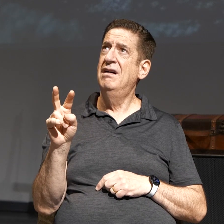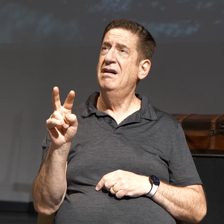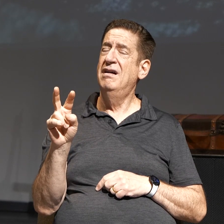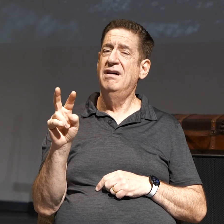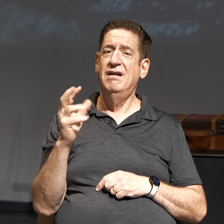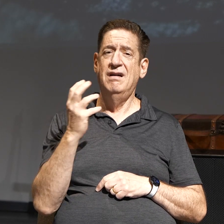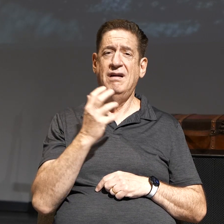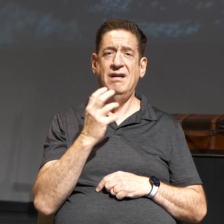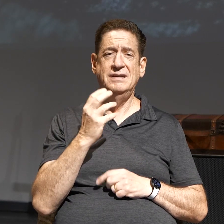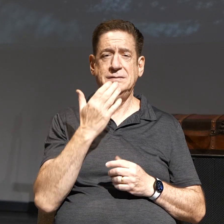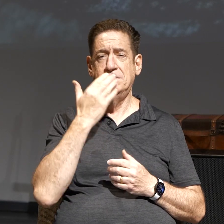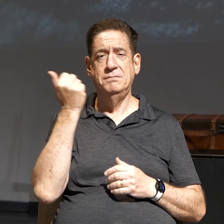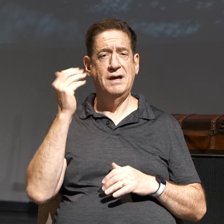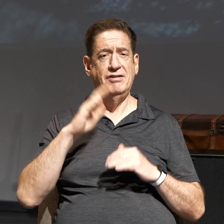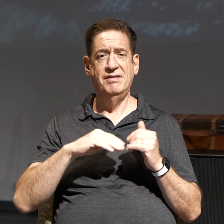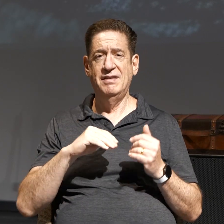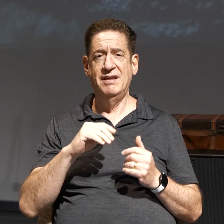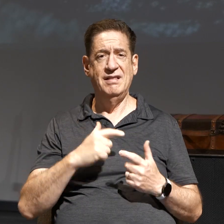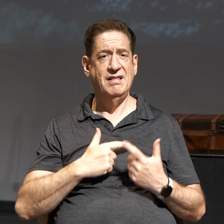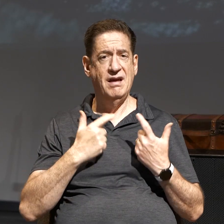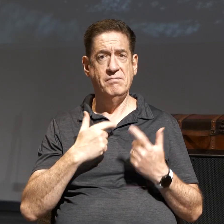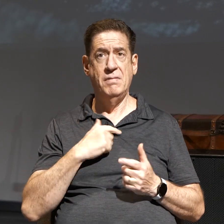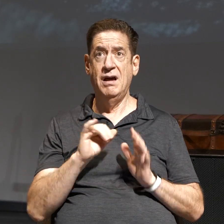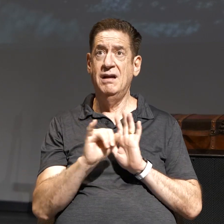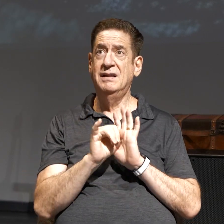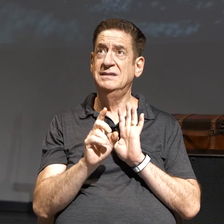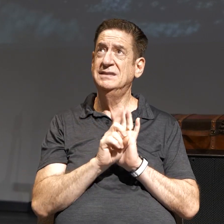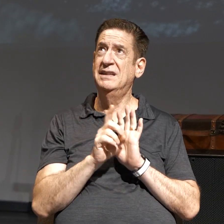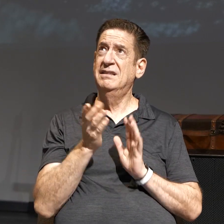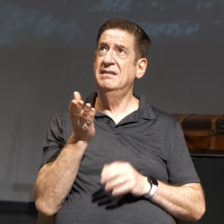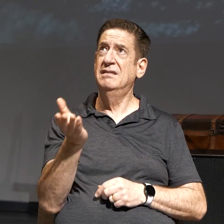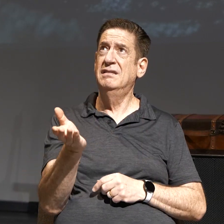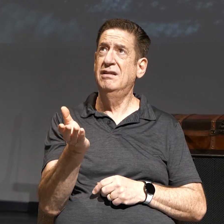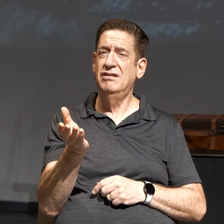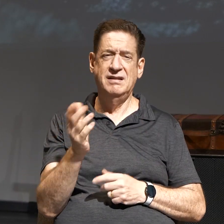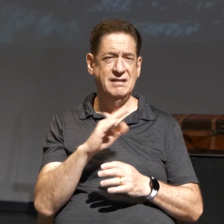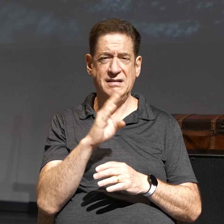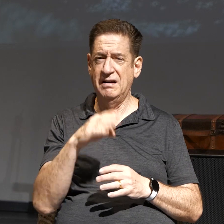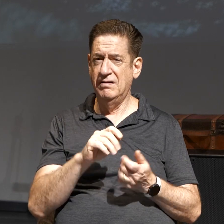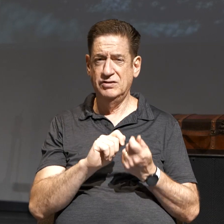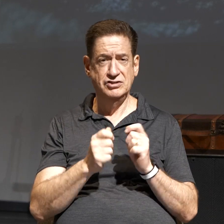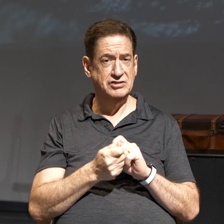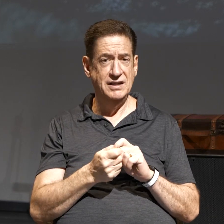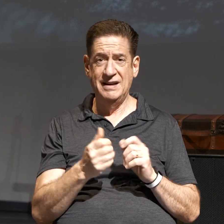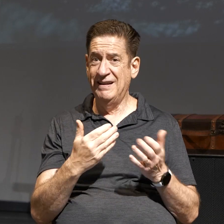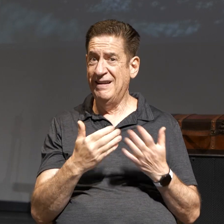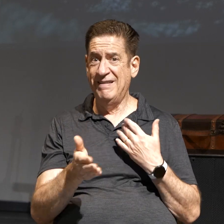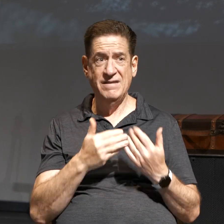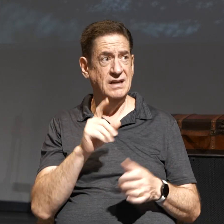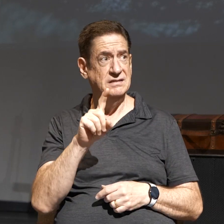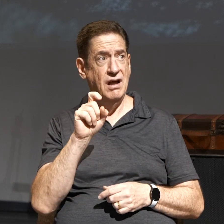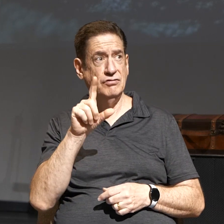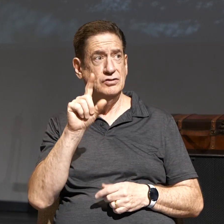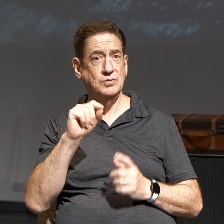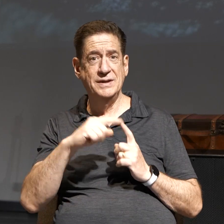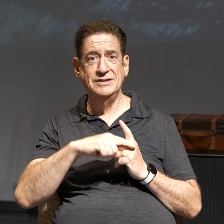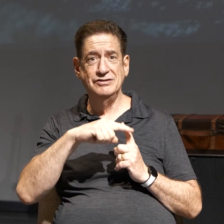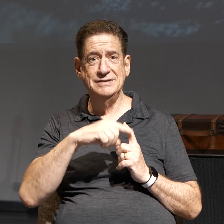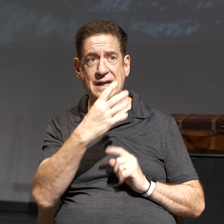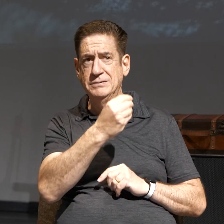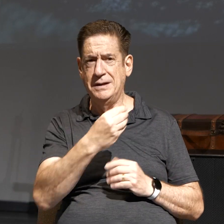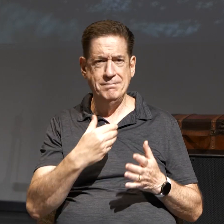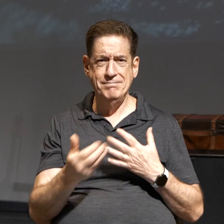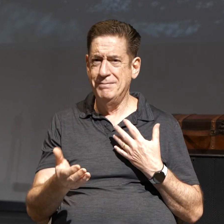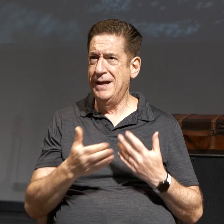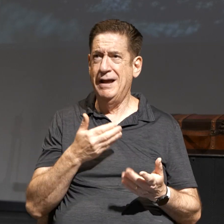because that's where your identity is. Your identity never changes, even if it's 120 outside, okay? It doesn't